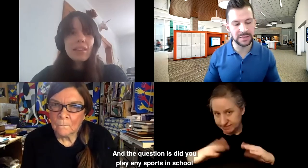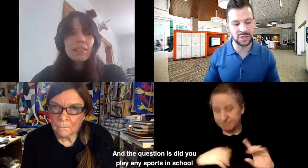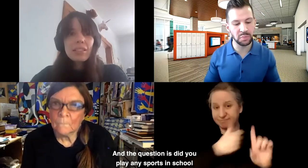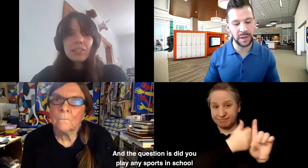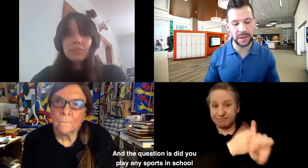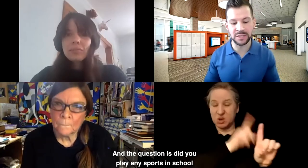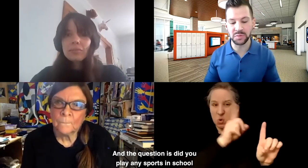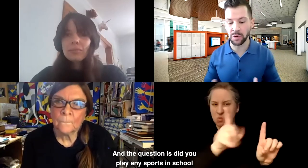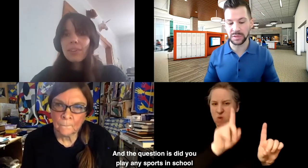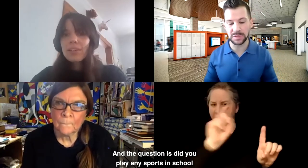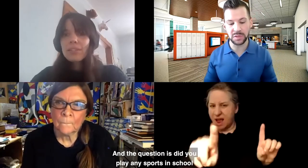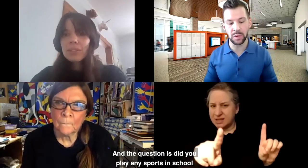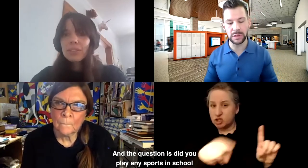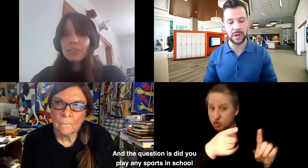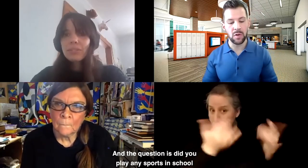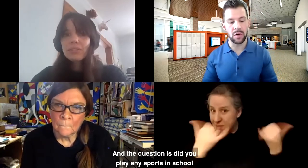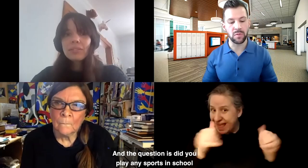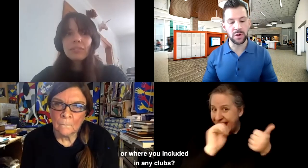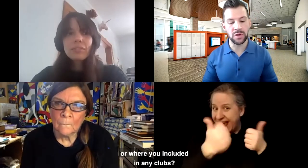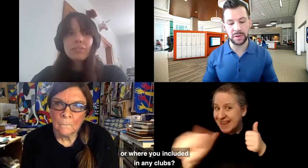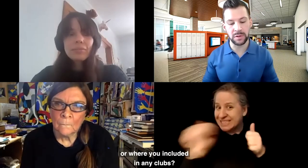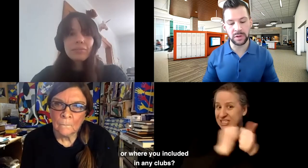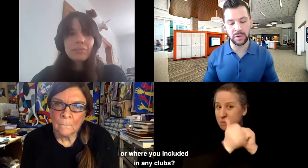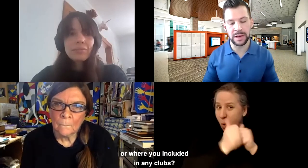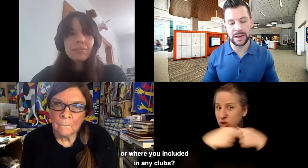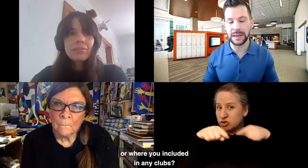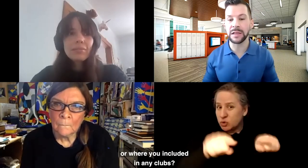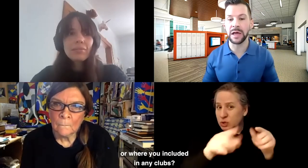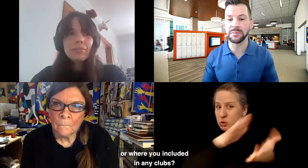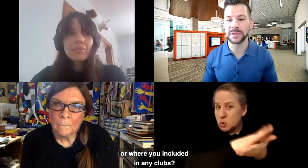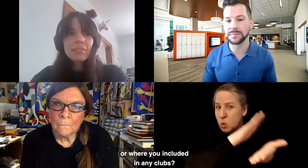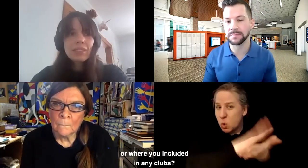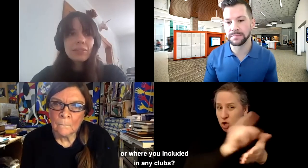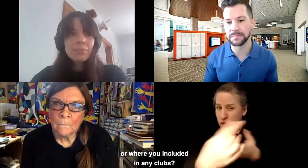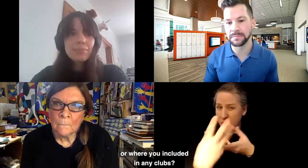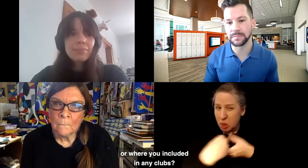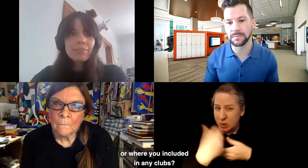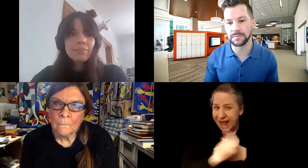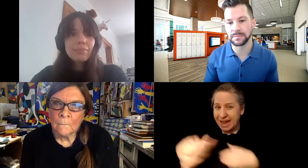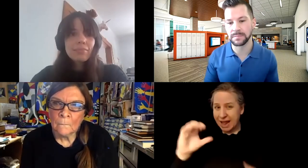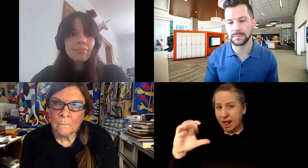question is, did you play any sports in school or were you included in any clubs?